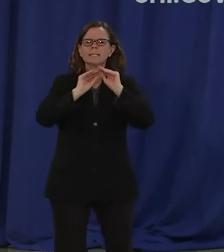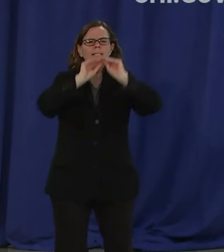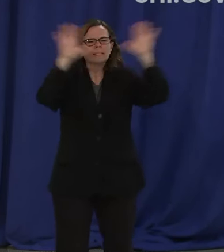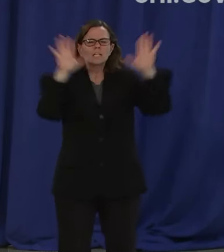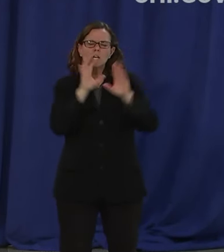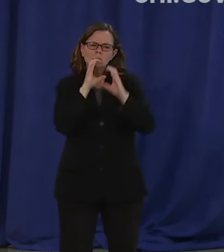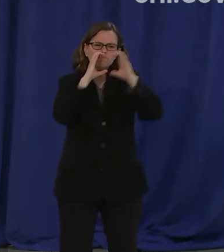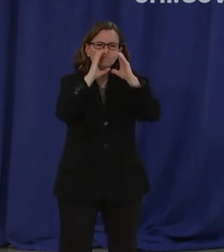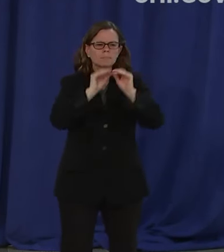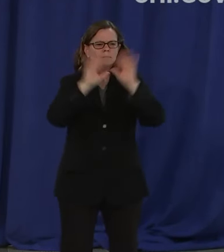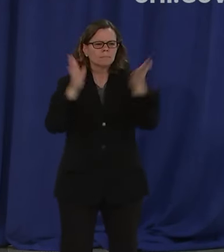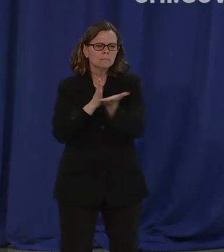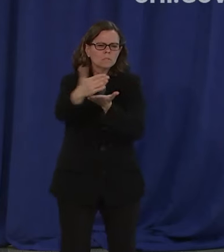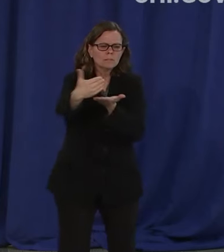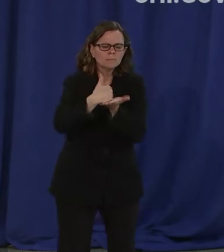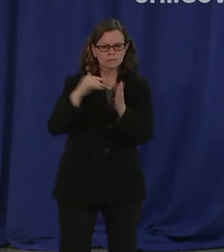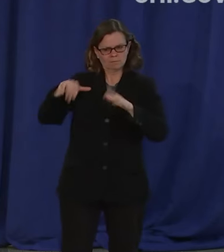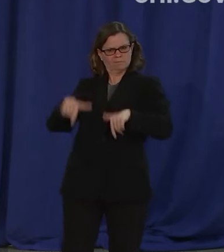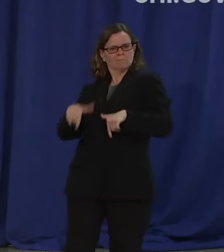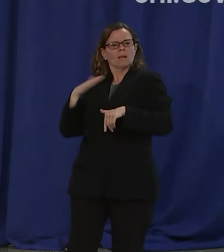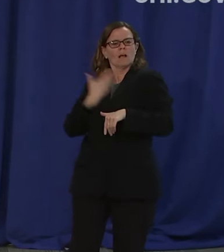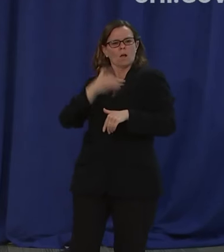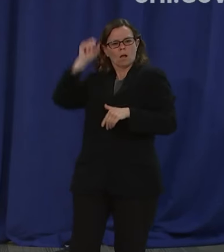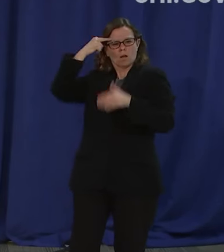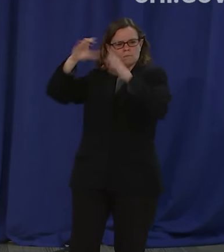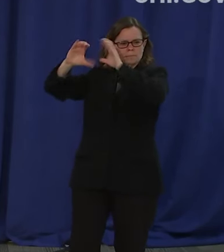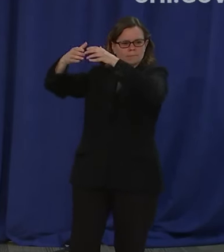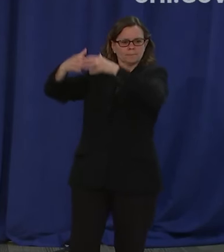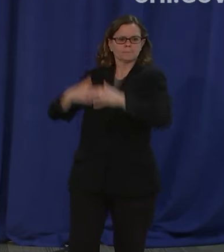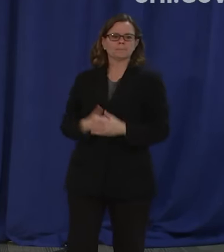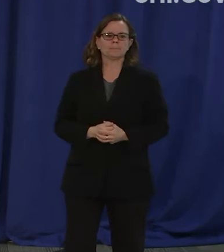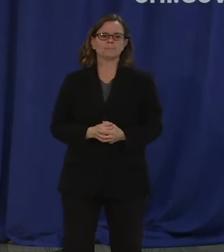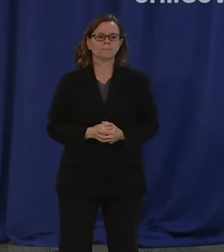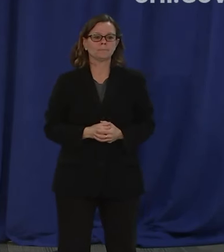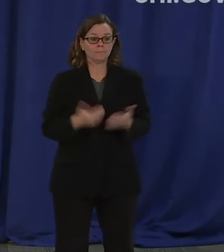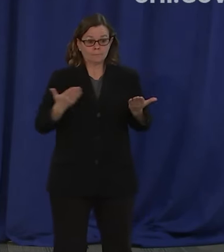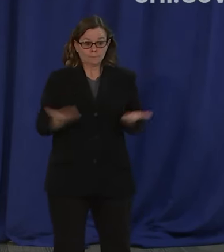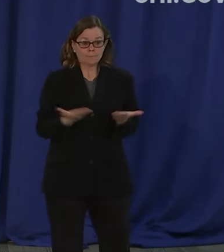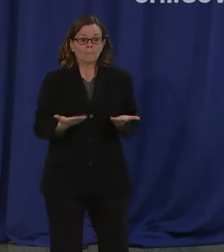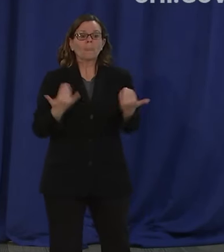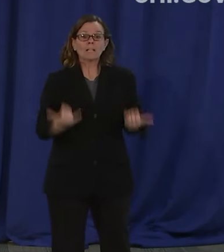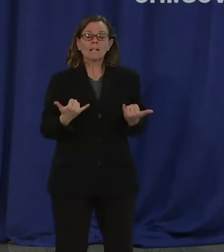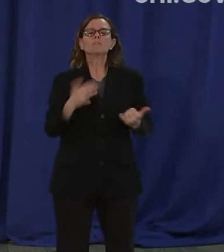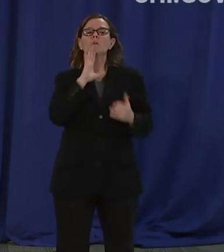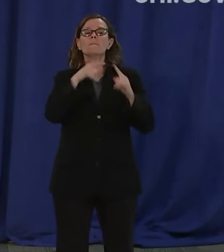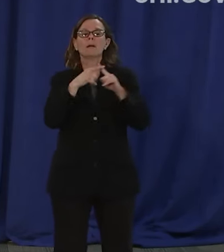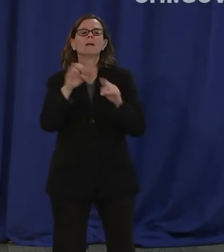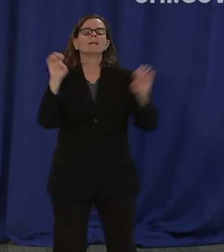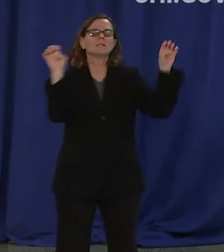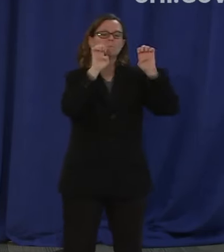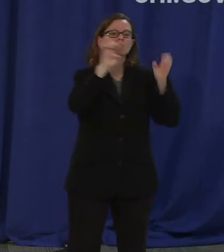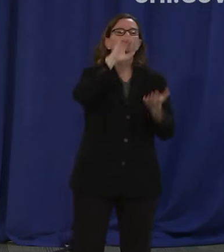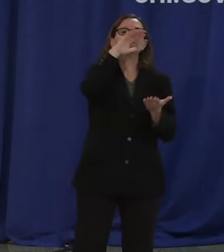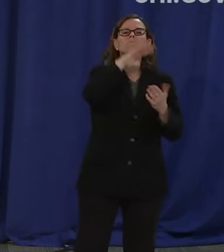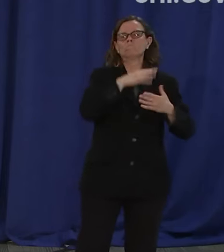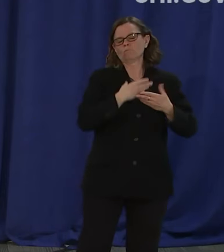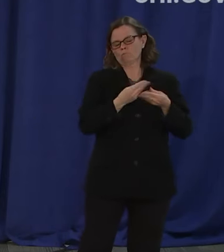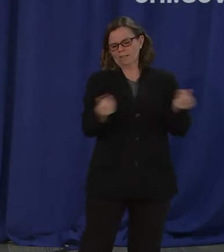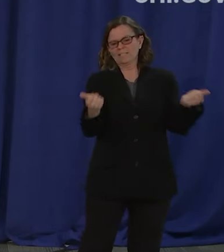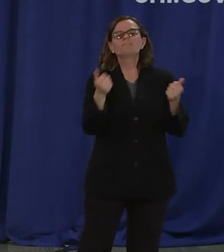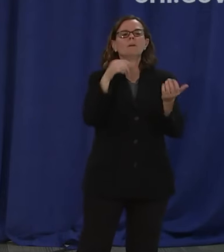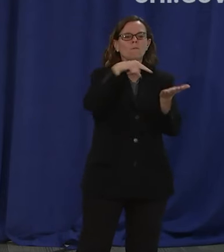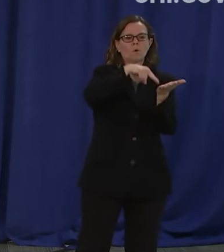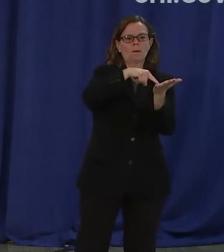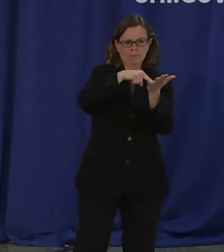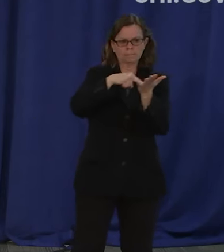of the emergency relief for affordable multiple family properties program, known as ERAMP. As all are